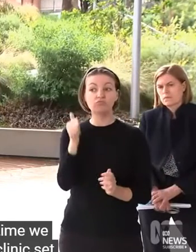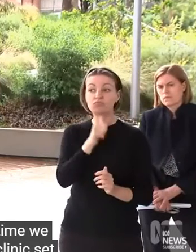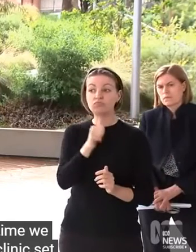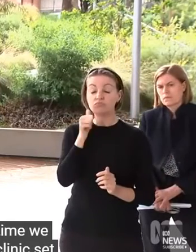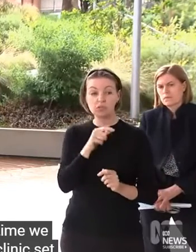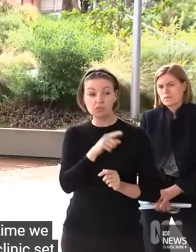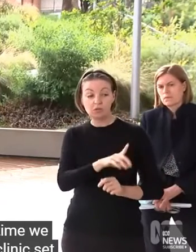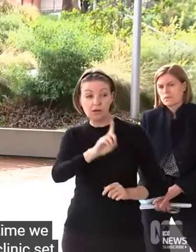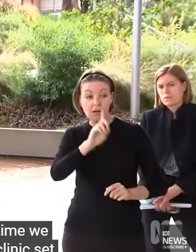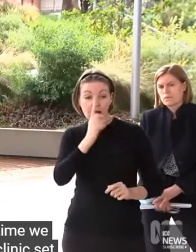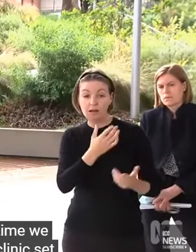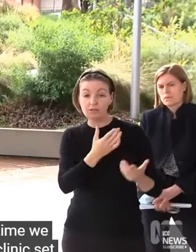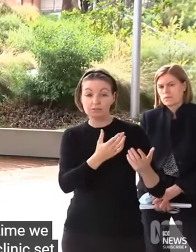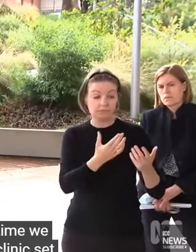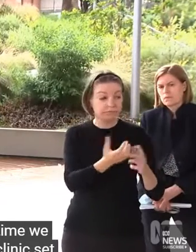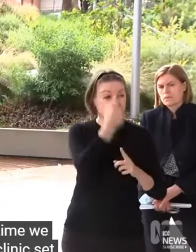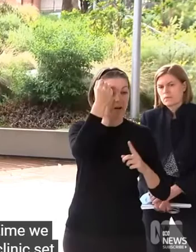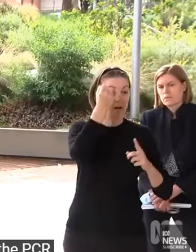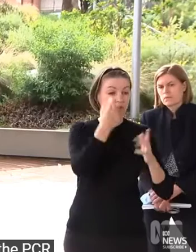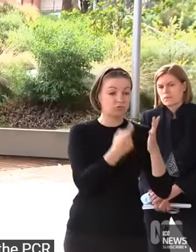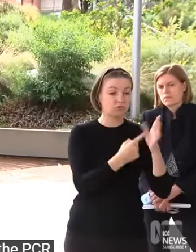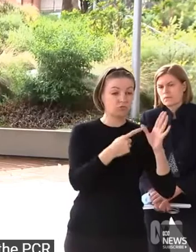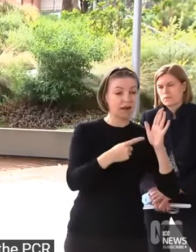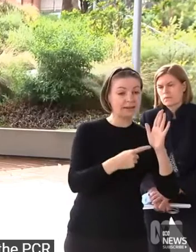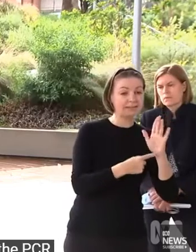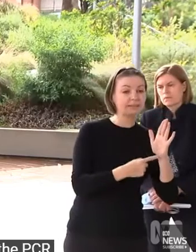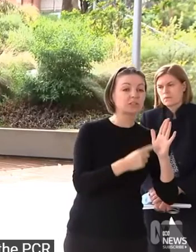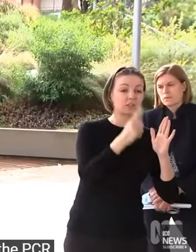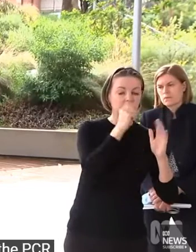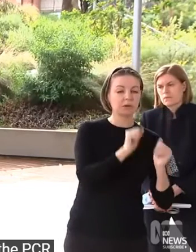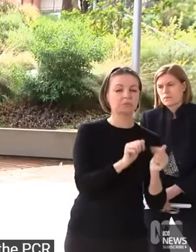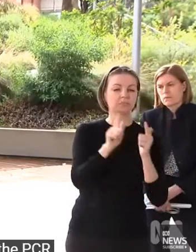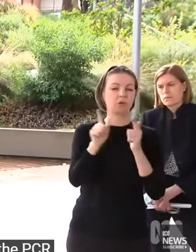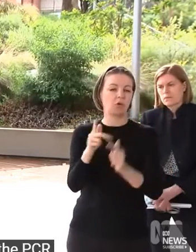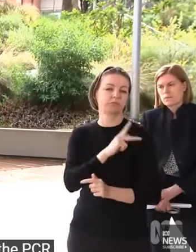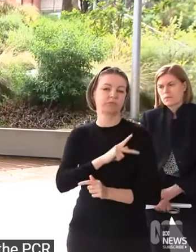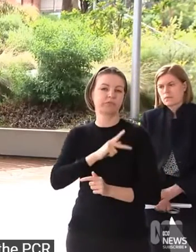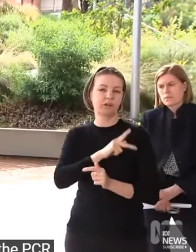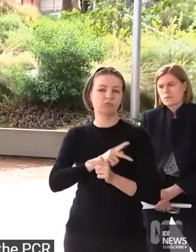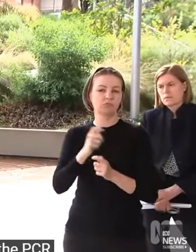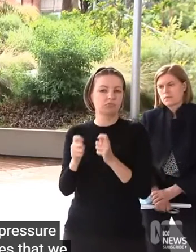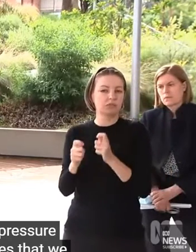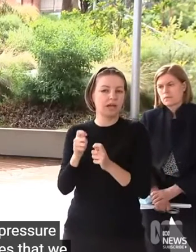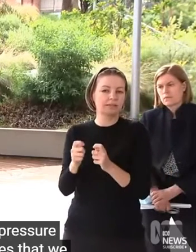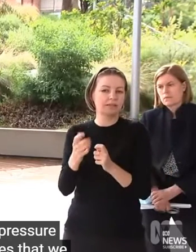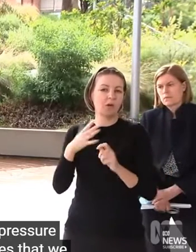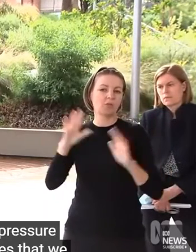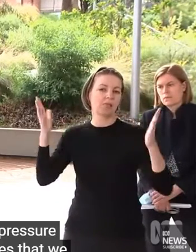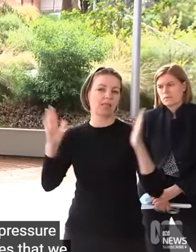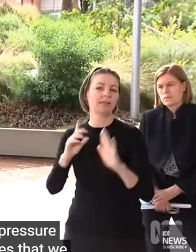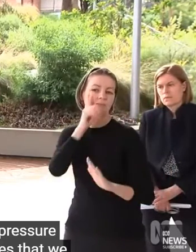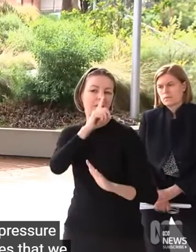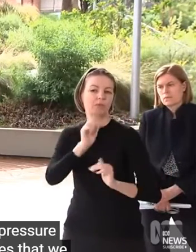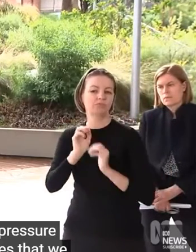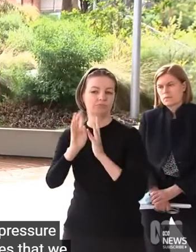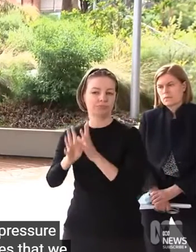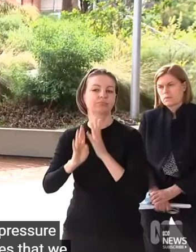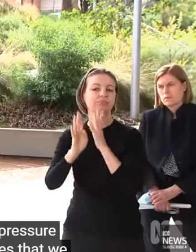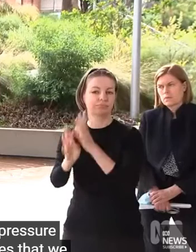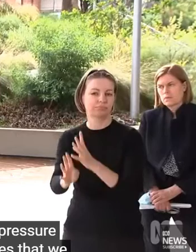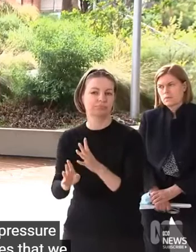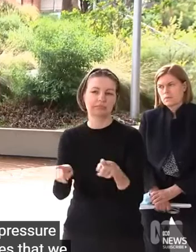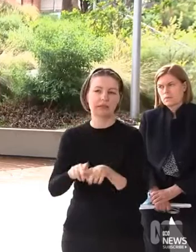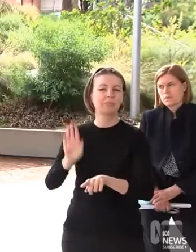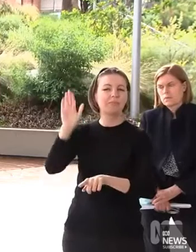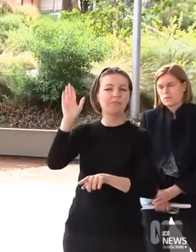the state for PCR tests that don't have pressure on the queue, those queues that we saw over the Christmas New